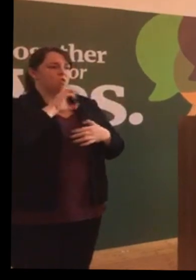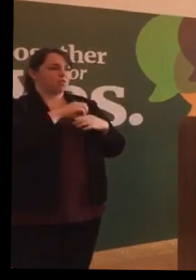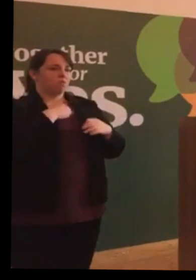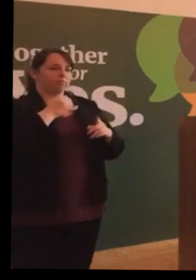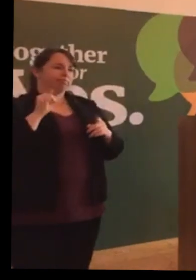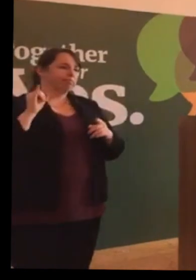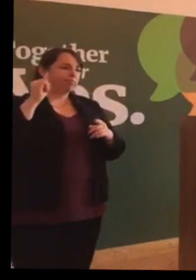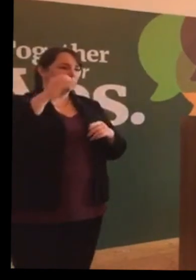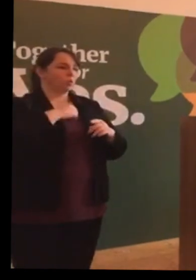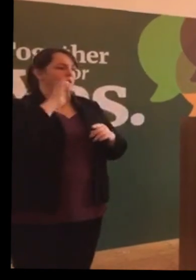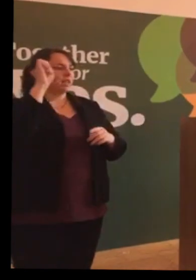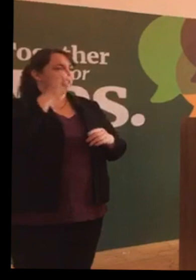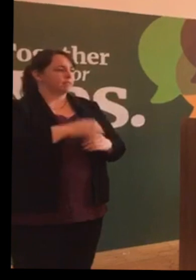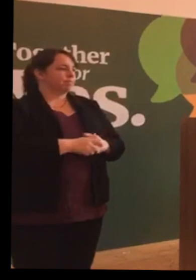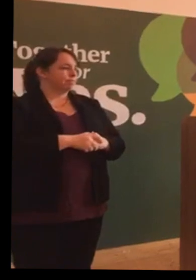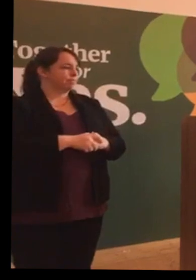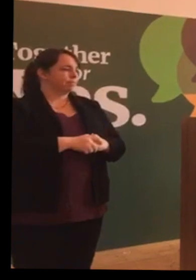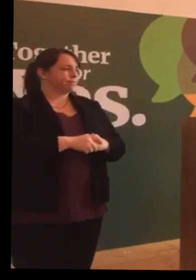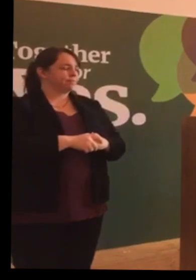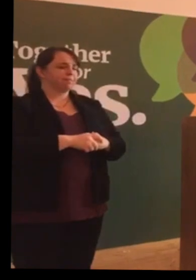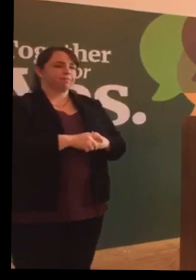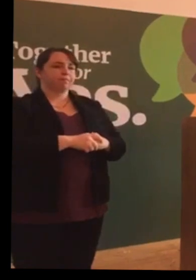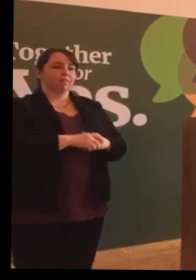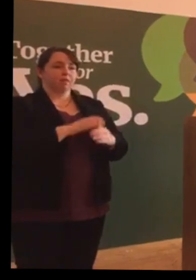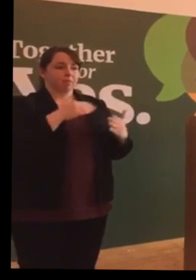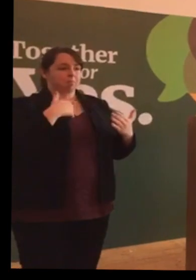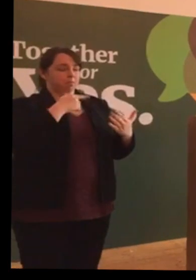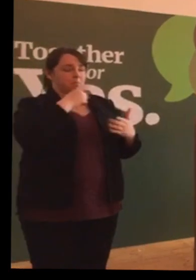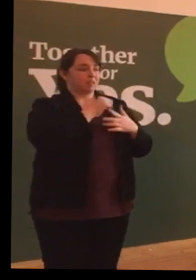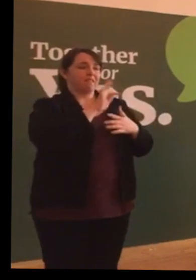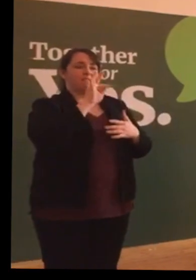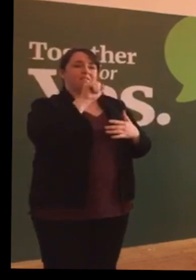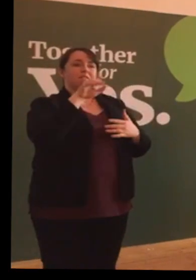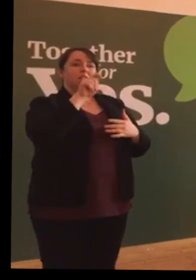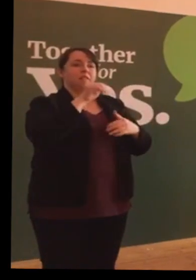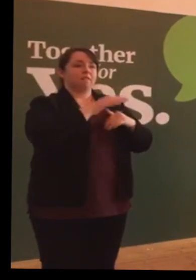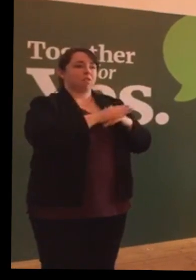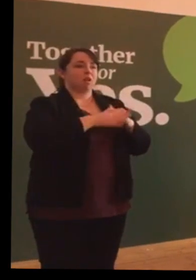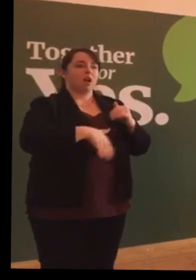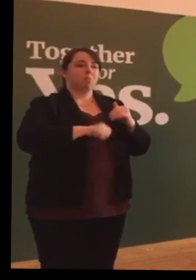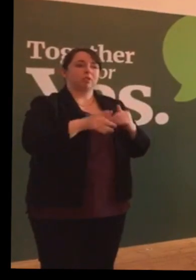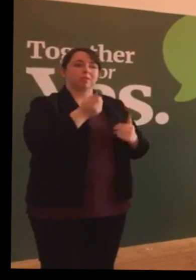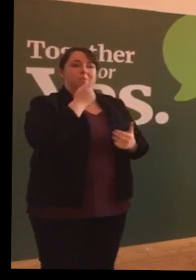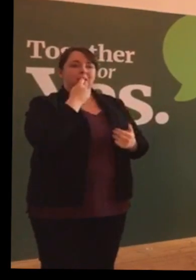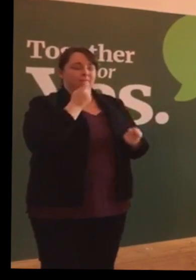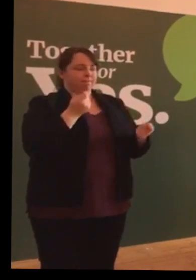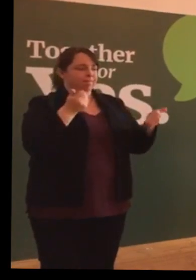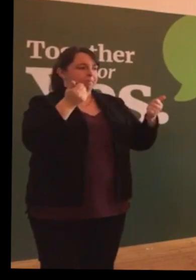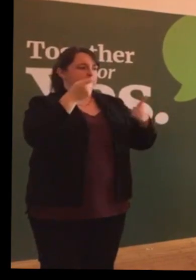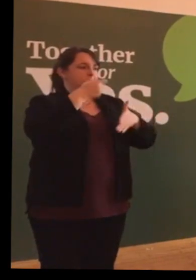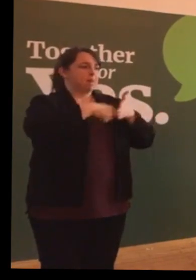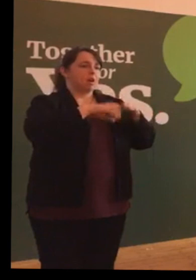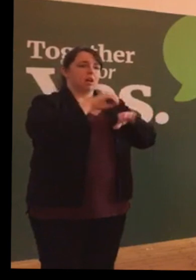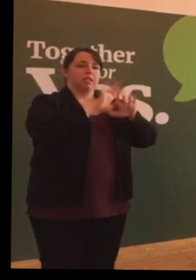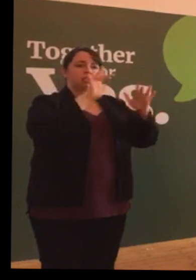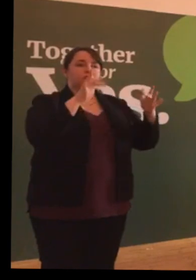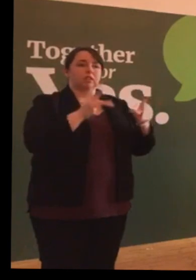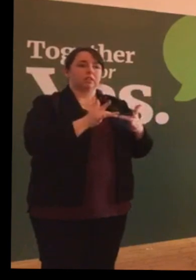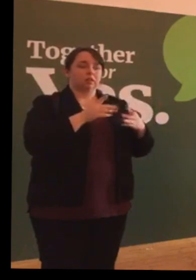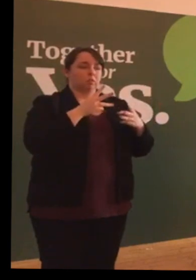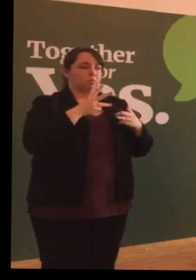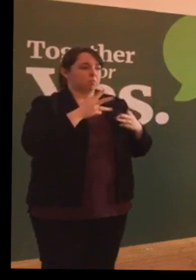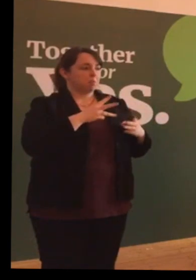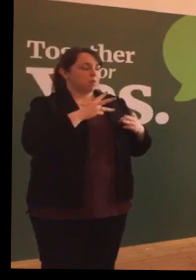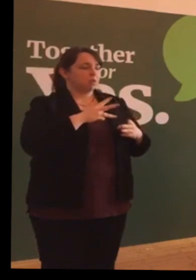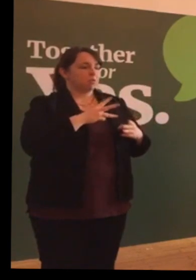Facts about the prevalence of abortion pills, which are easy to buy on the internet and are being taken without